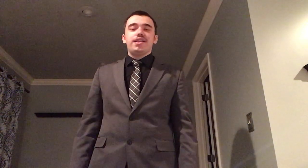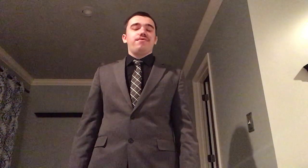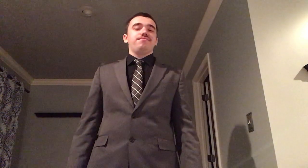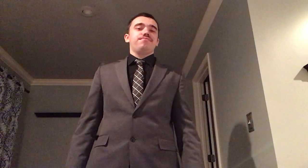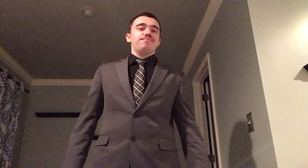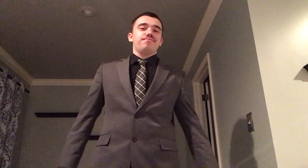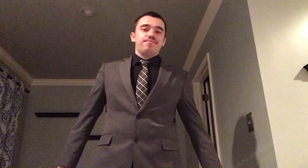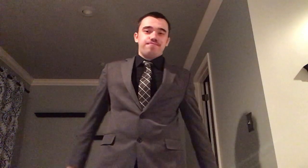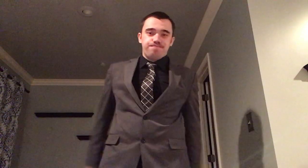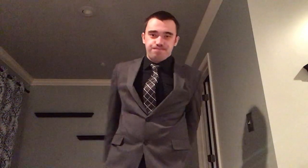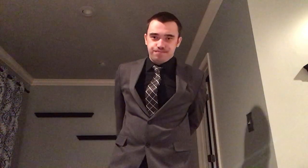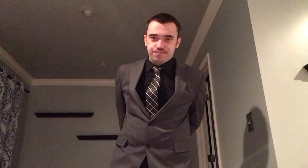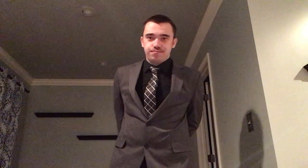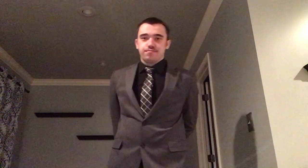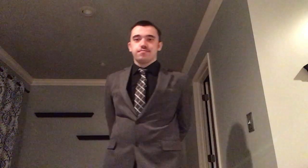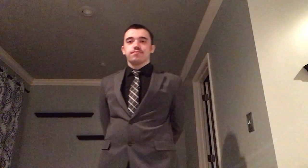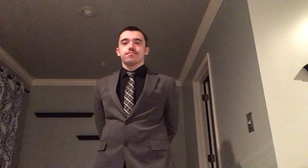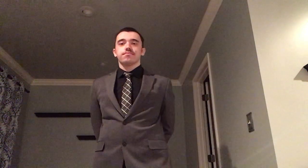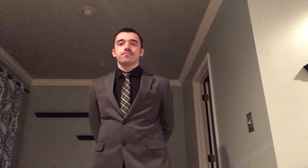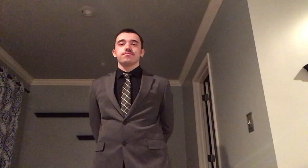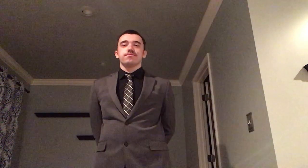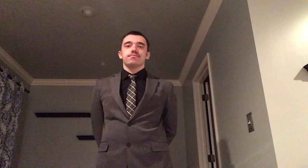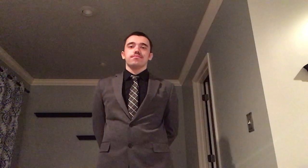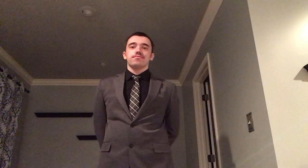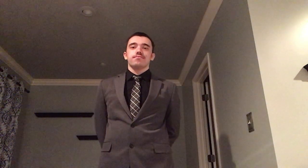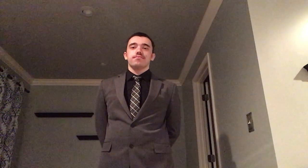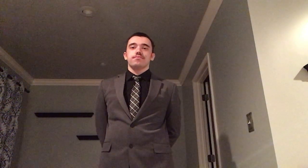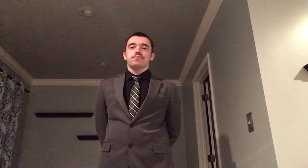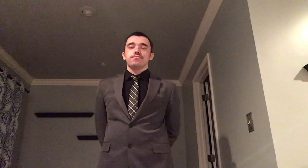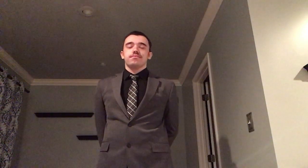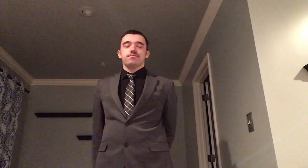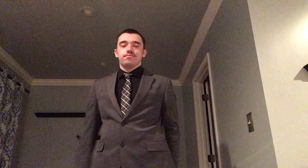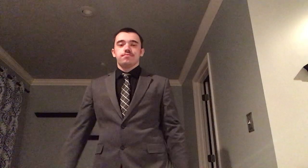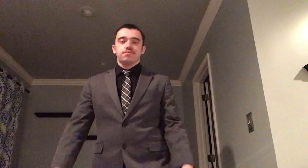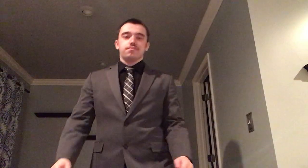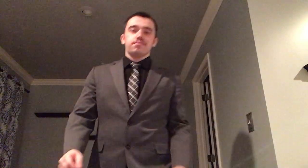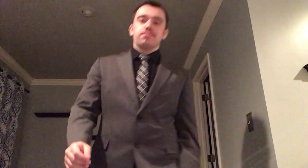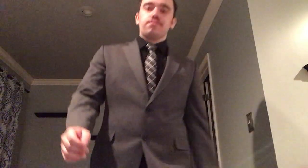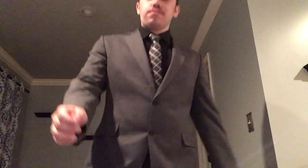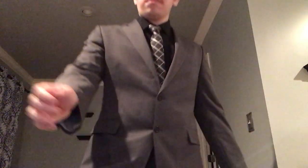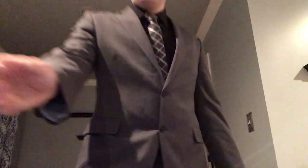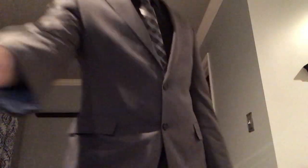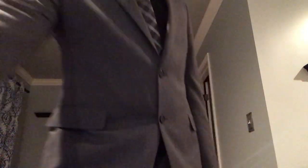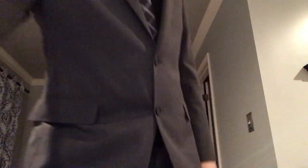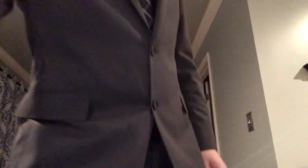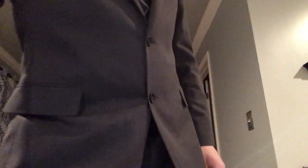you thank you thank hey